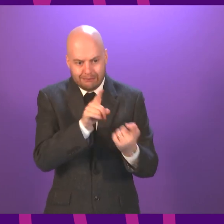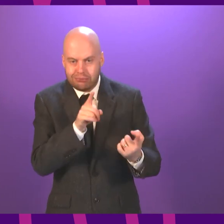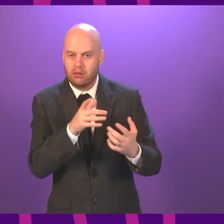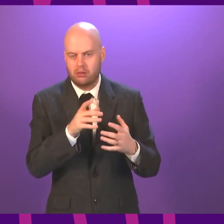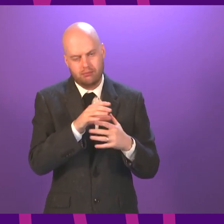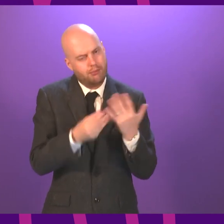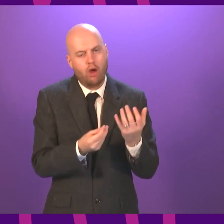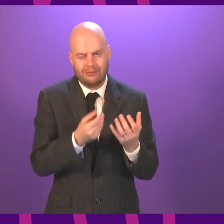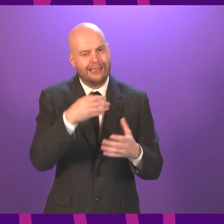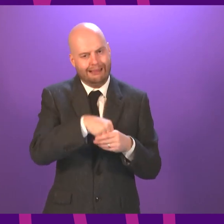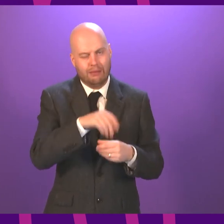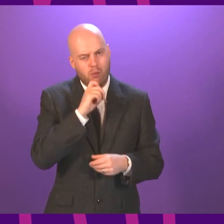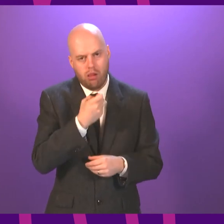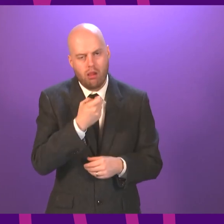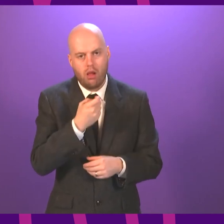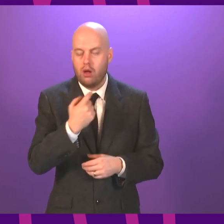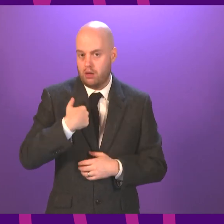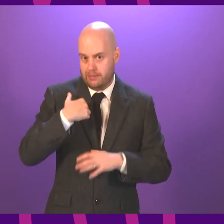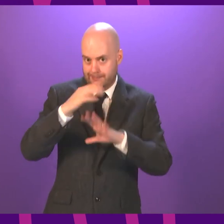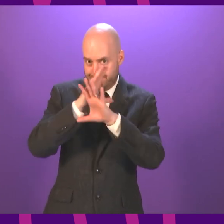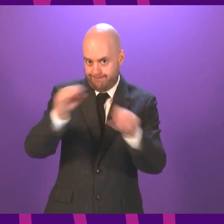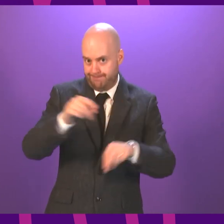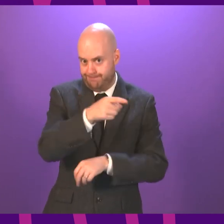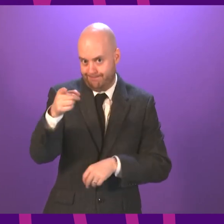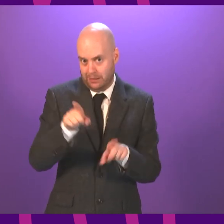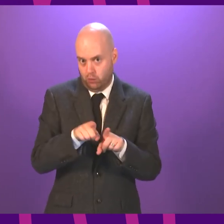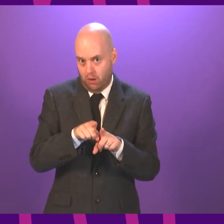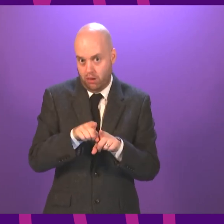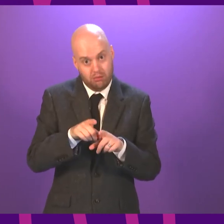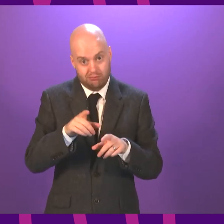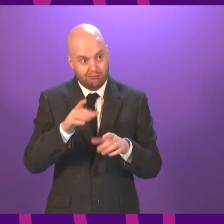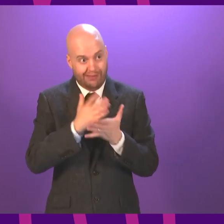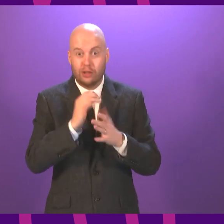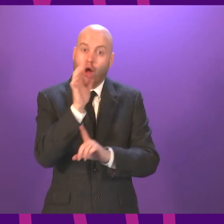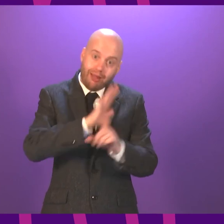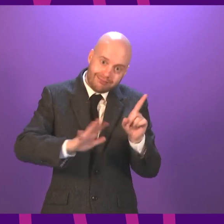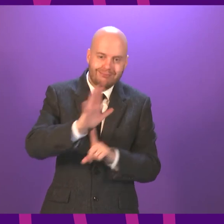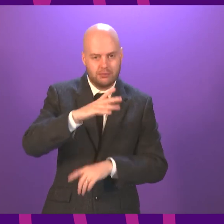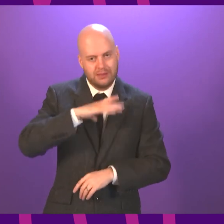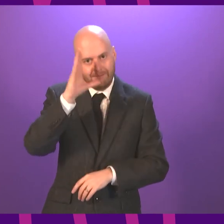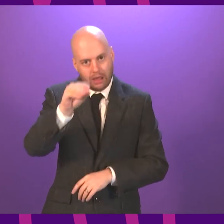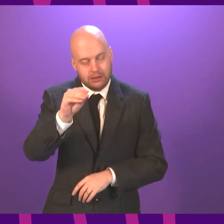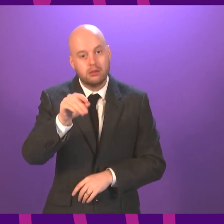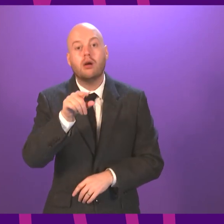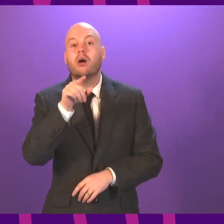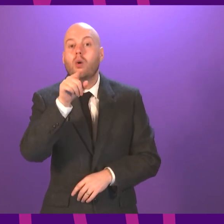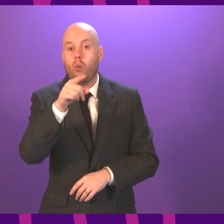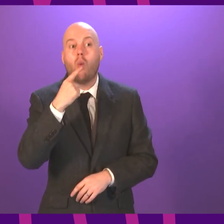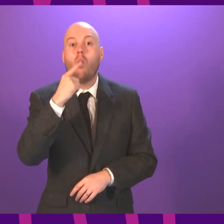that not just for people attending a particular event, our advice to the whole population now is to order, you